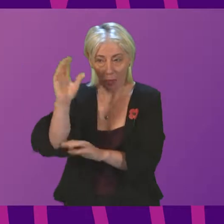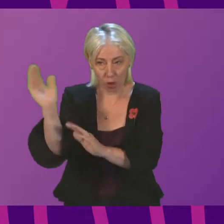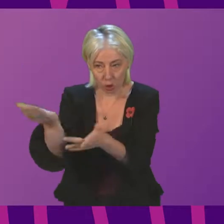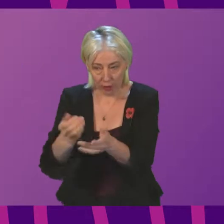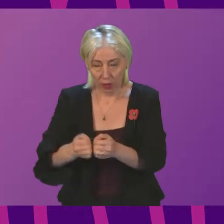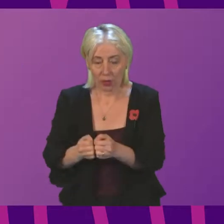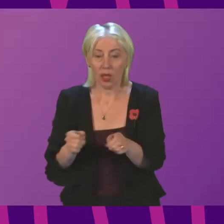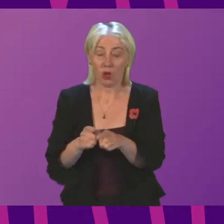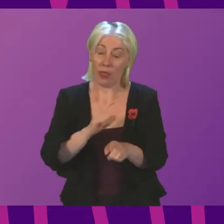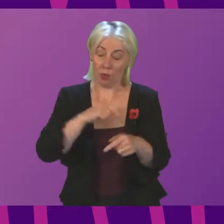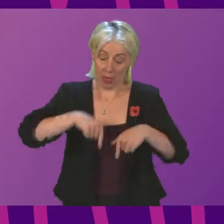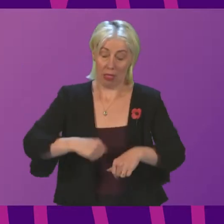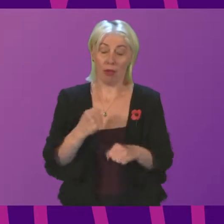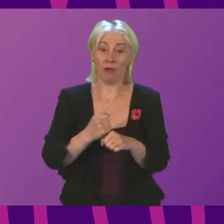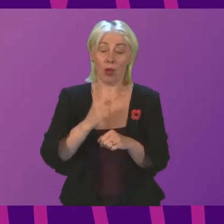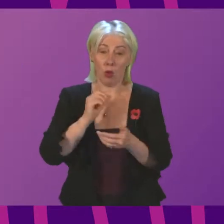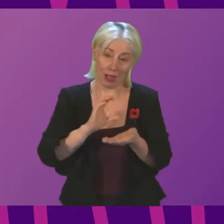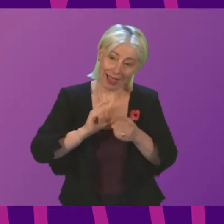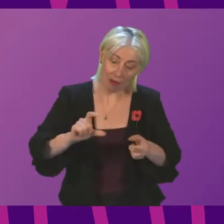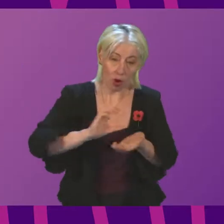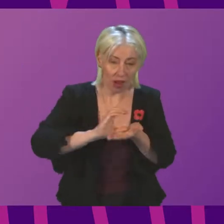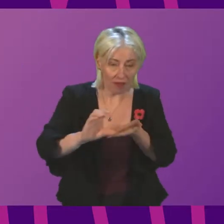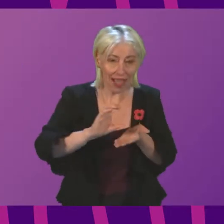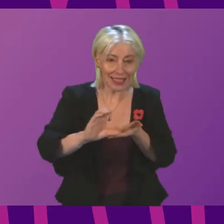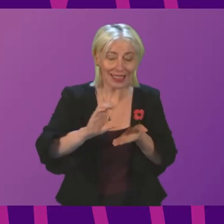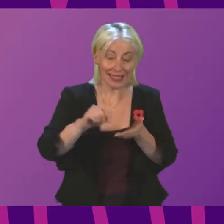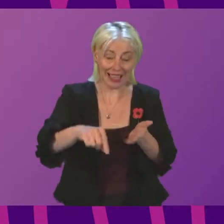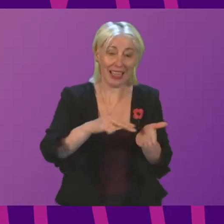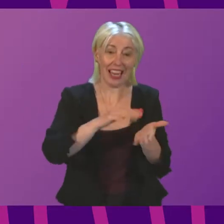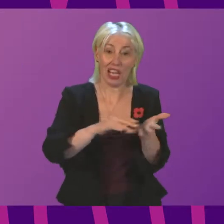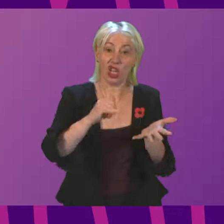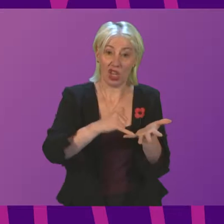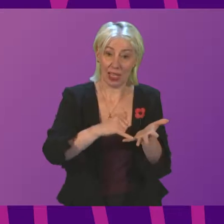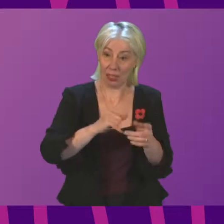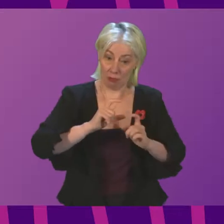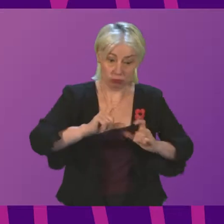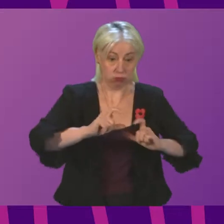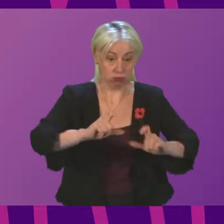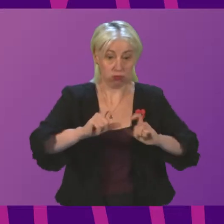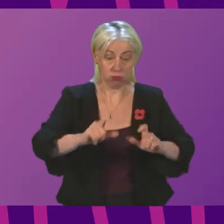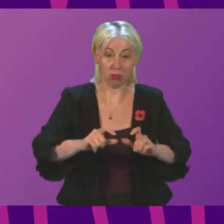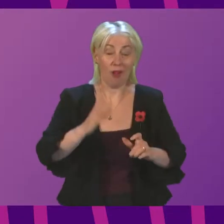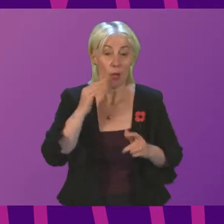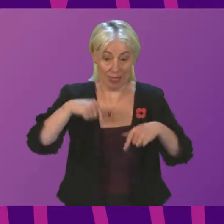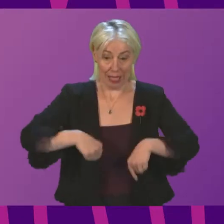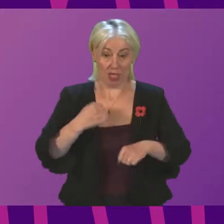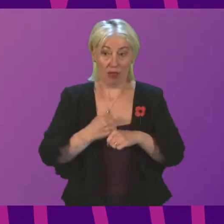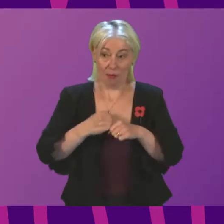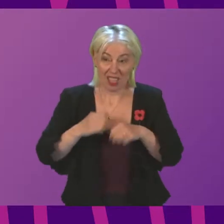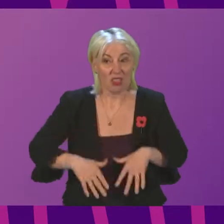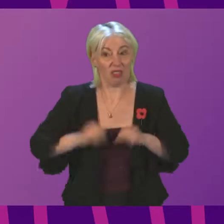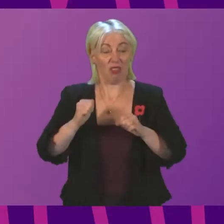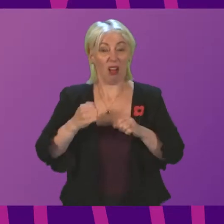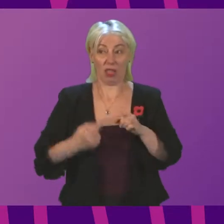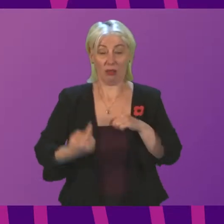And it's why the government will continue to invest as assiduously in the National Health Service as it has done since the minute this government came to office,